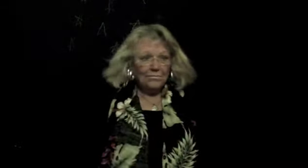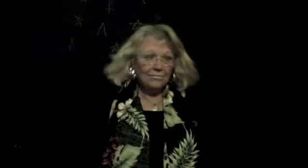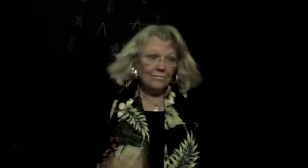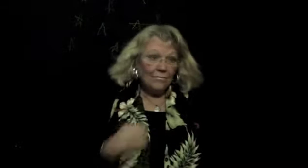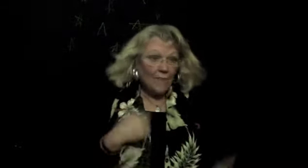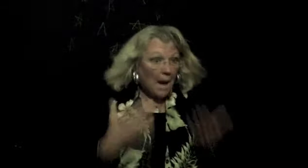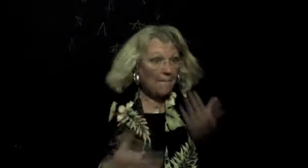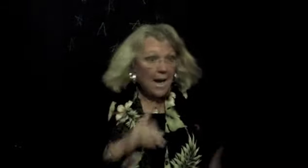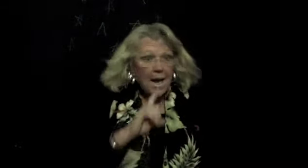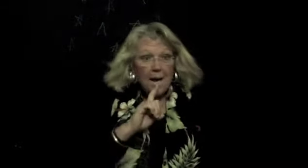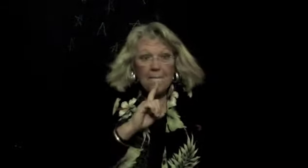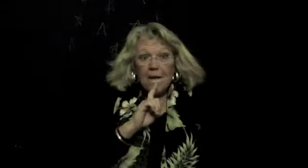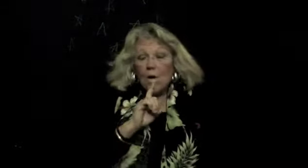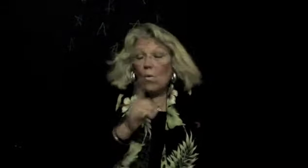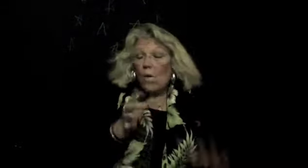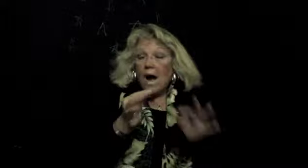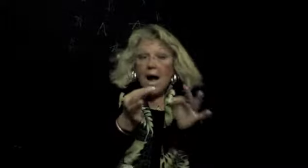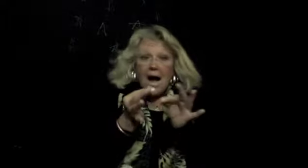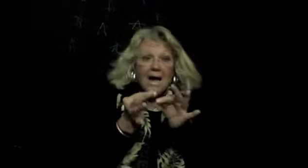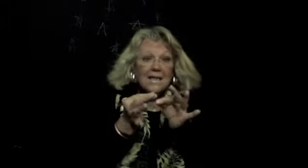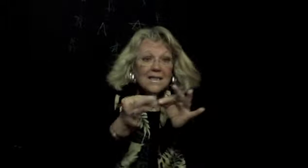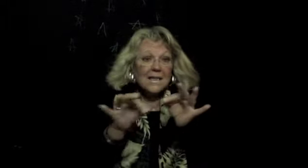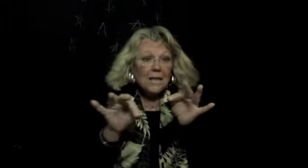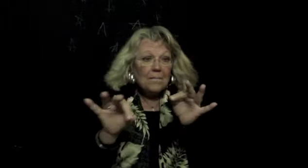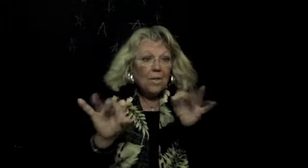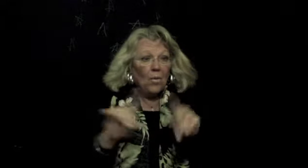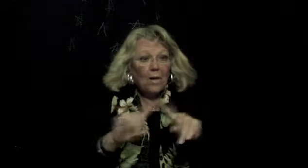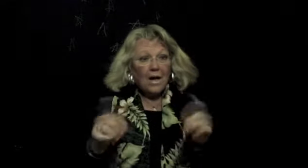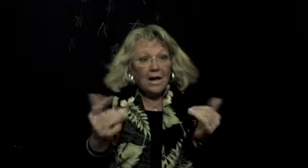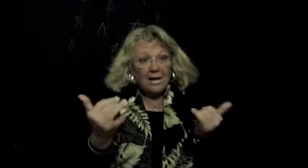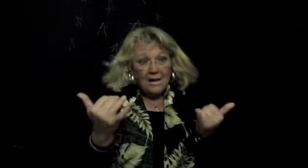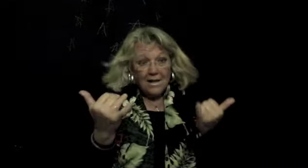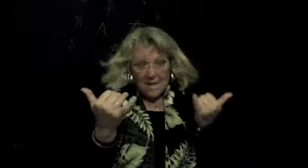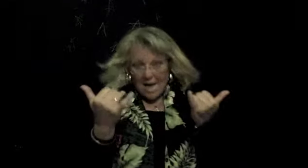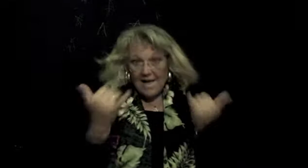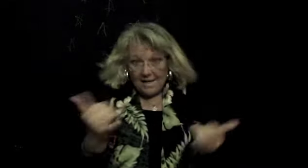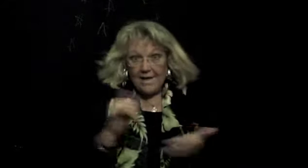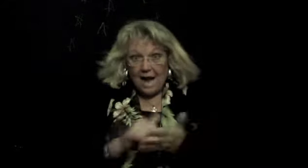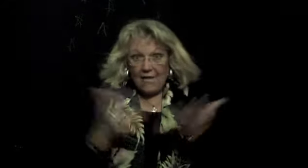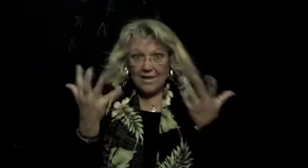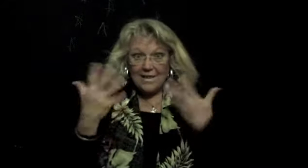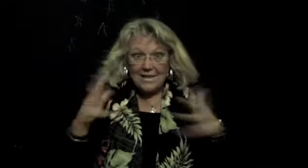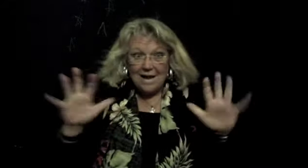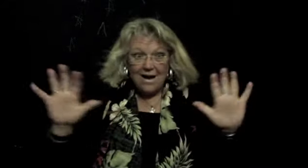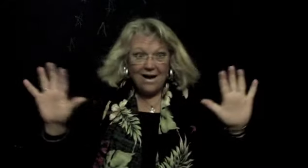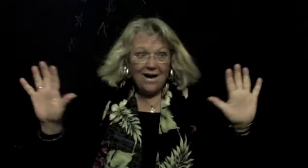It may be quite simple, but now that it's done